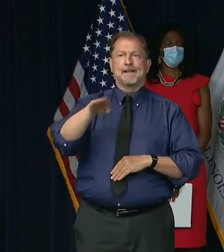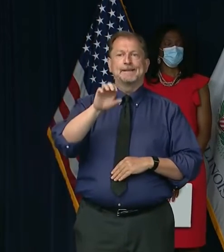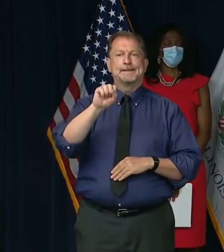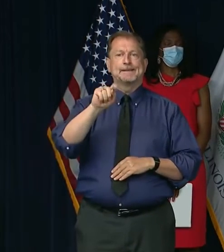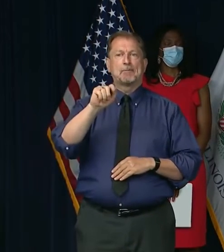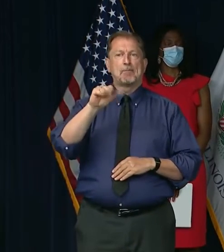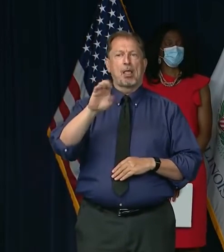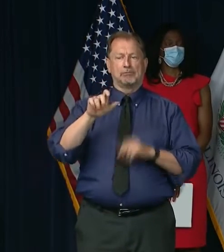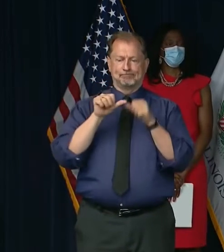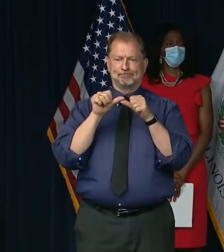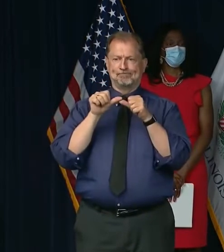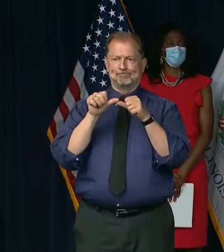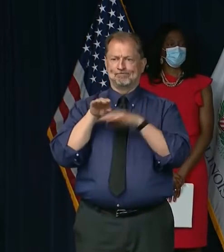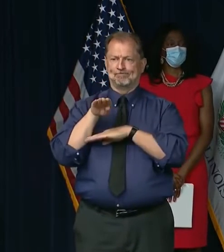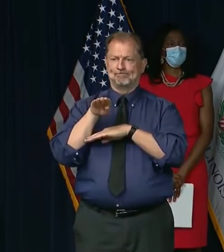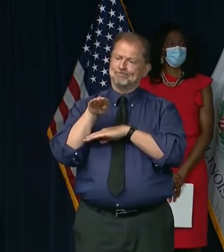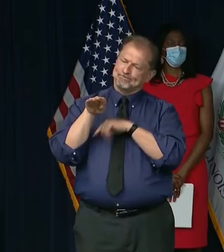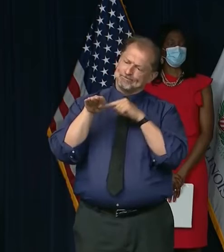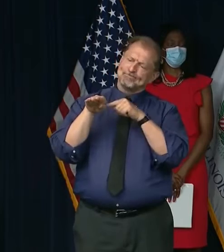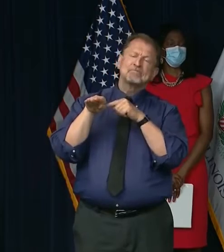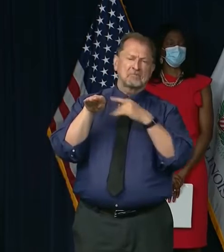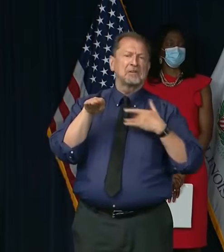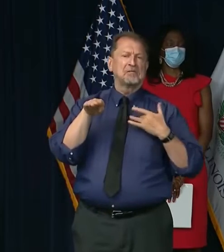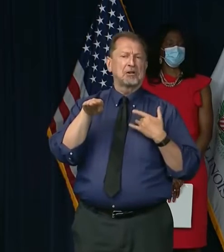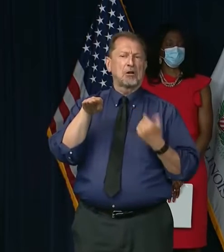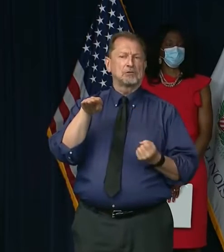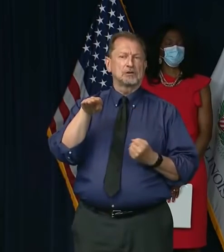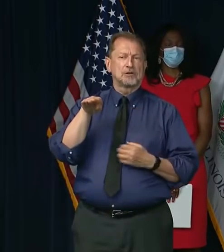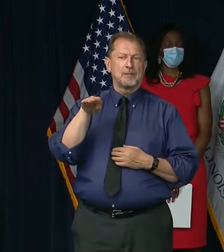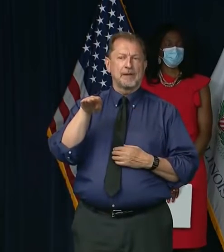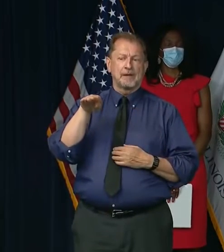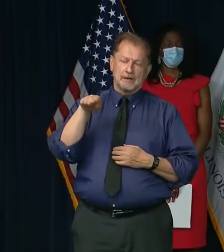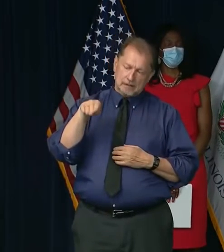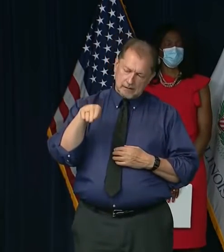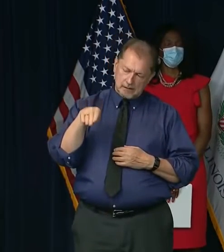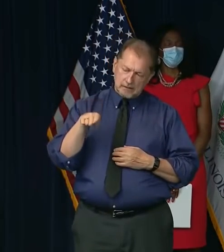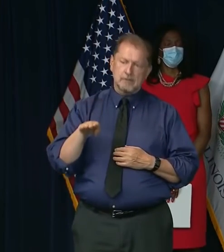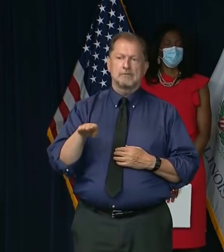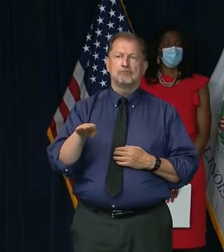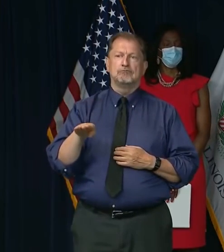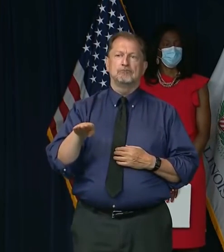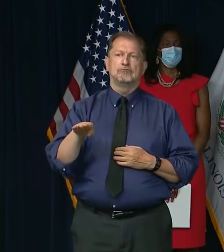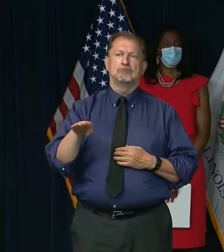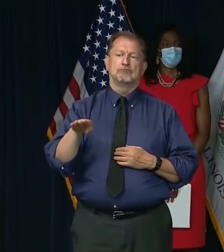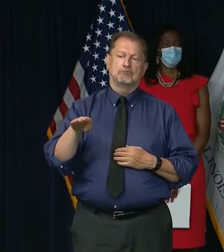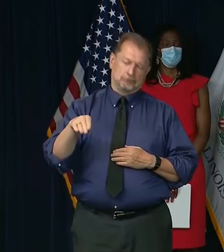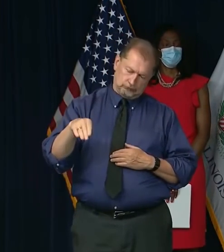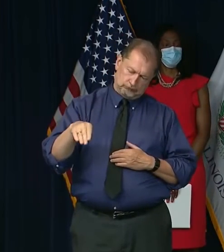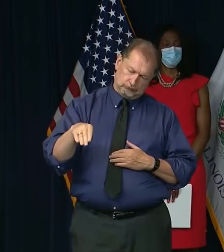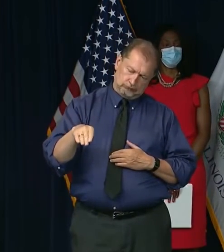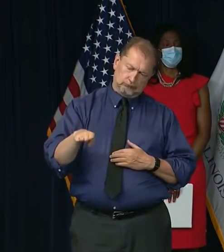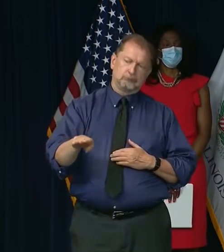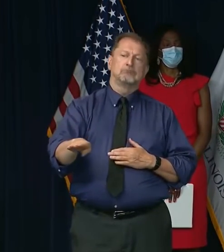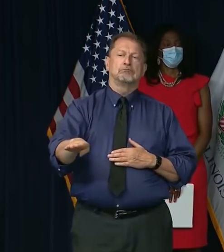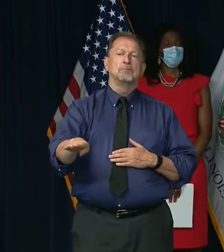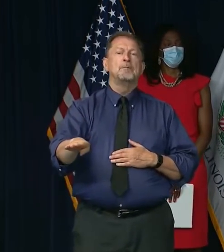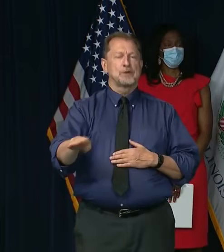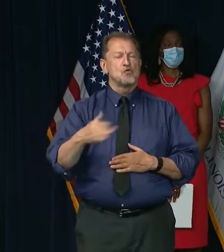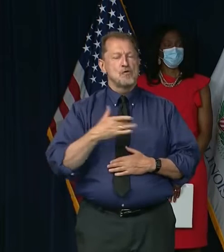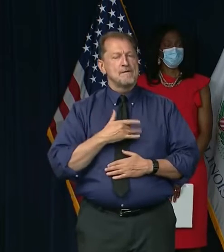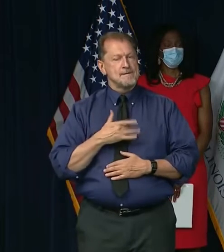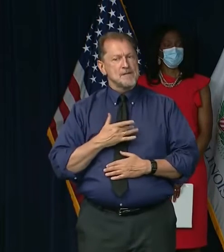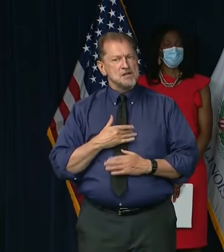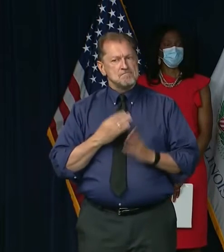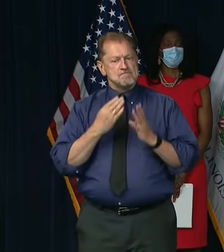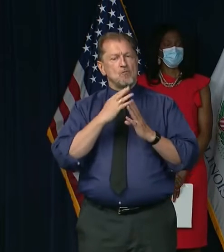And that's why we have some confidence. We've been directionally going down. And, you know, if there's been stability for a few days, again, just,